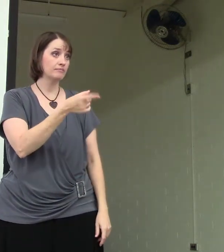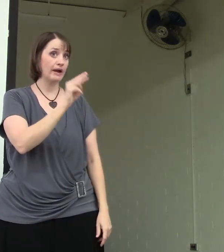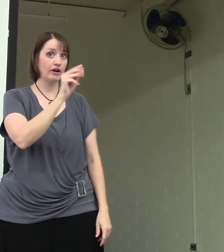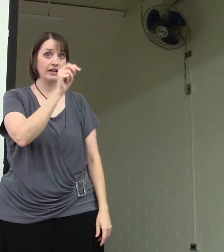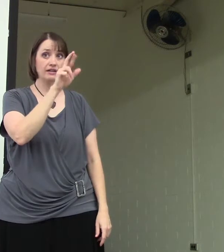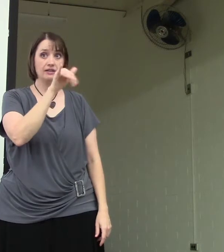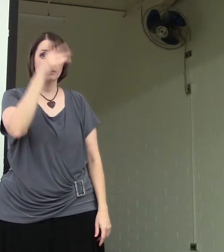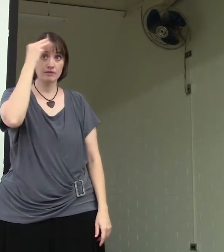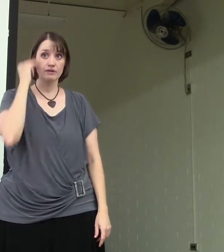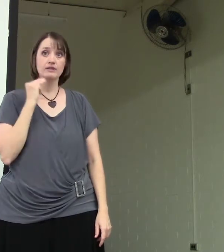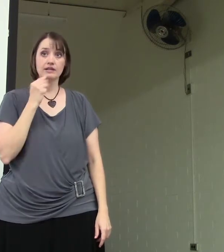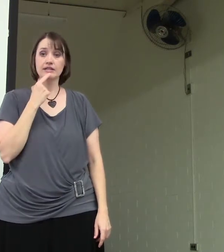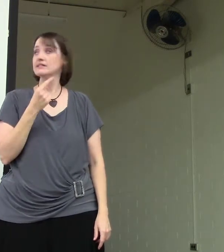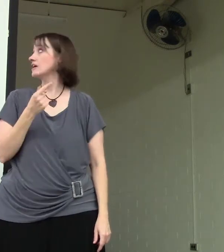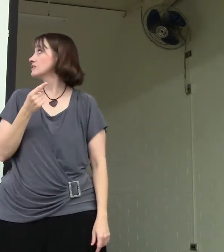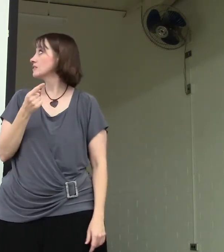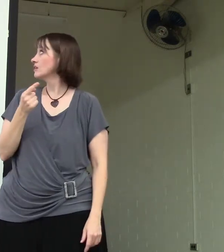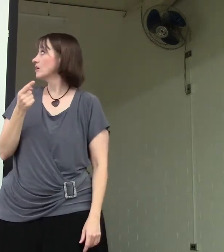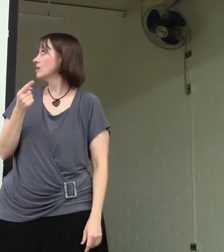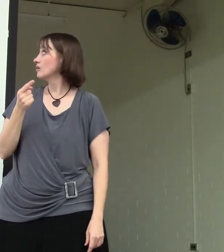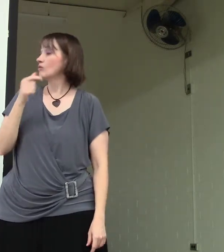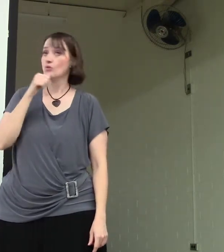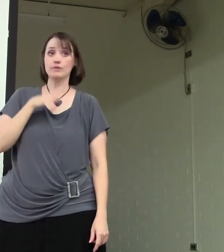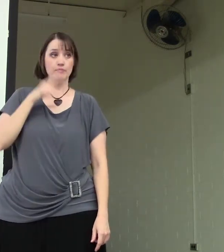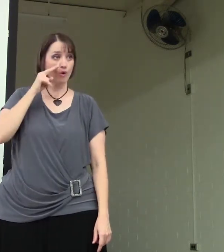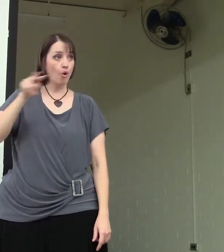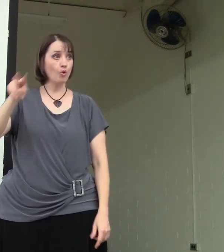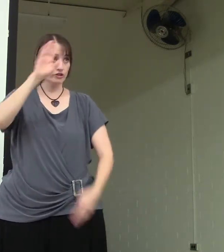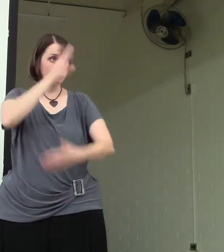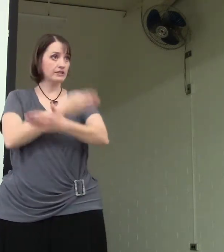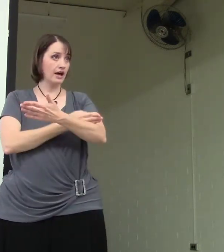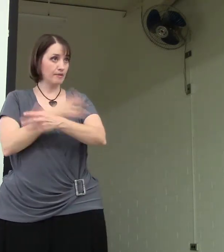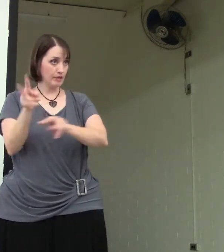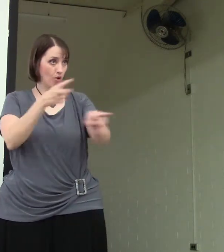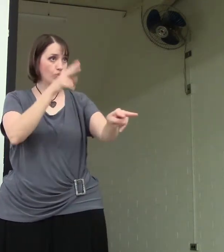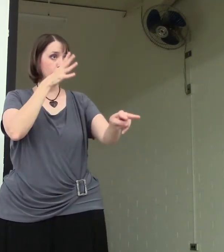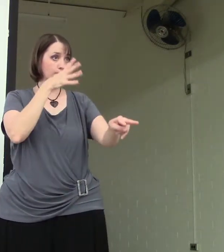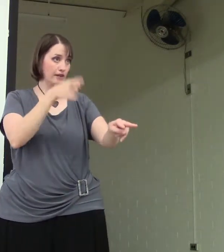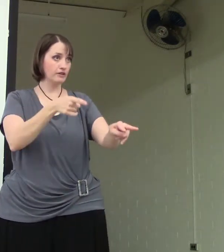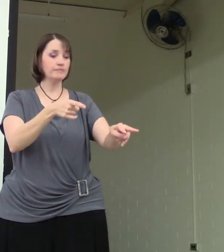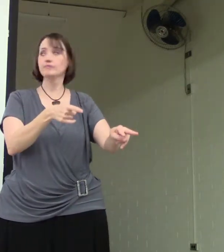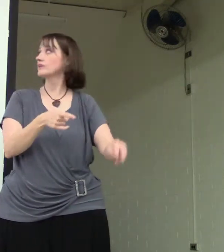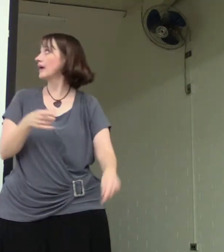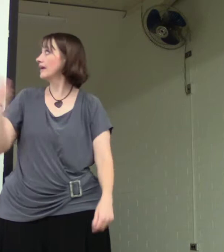Mary, he says, woman, behold your son and behold your mother, okay?